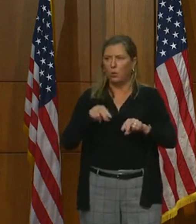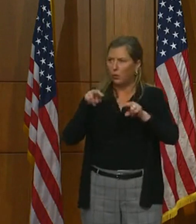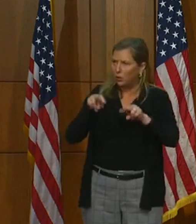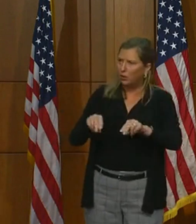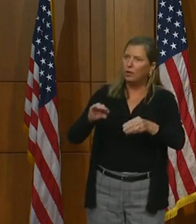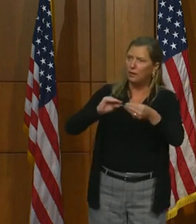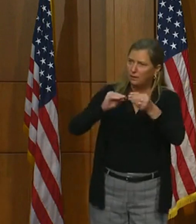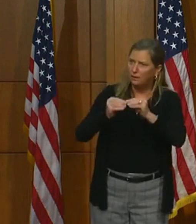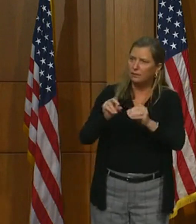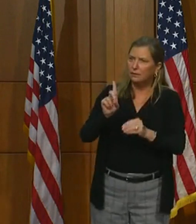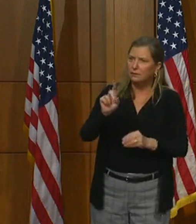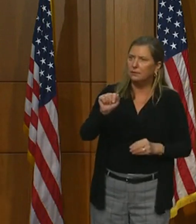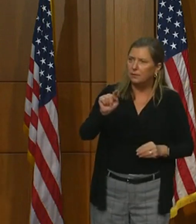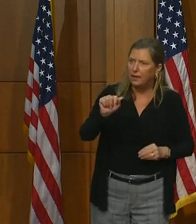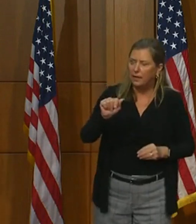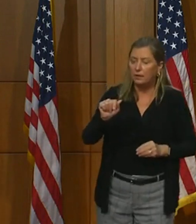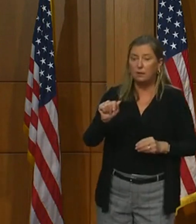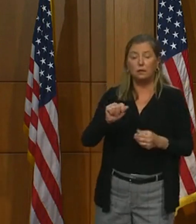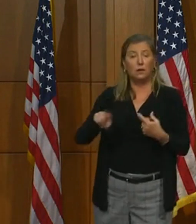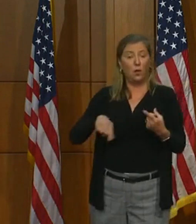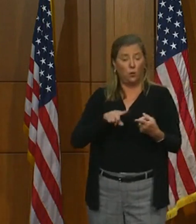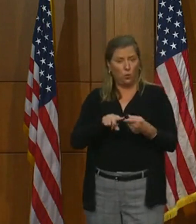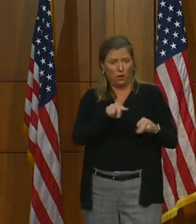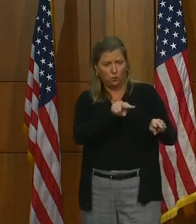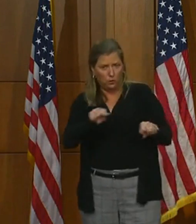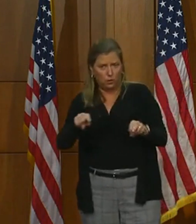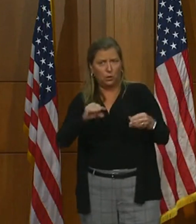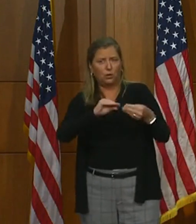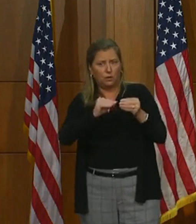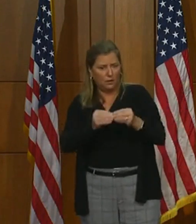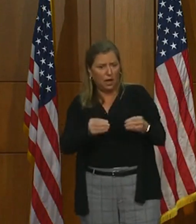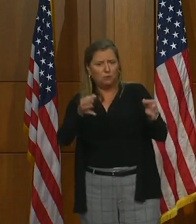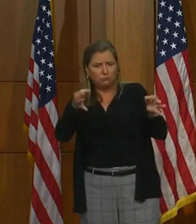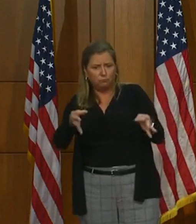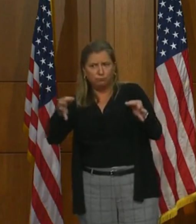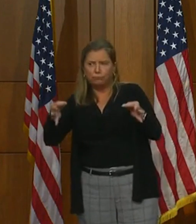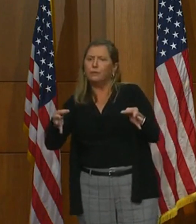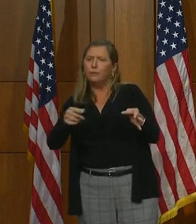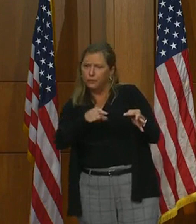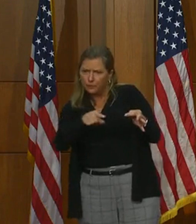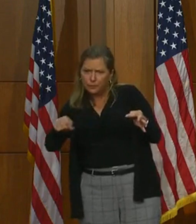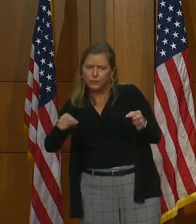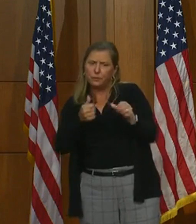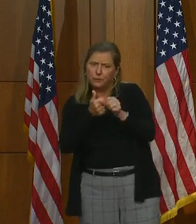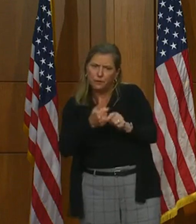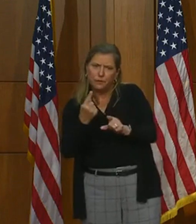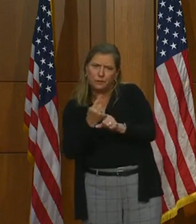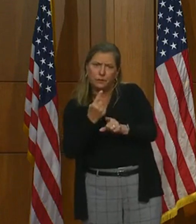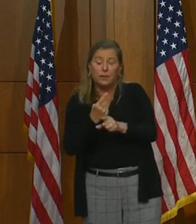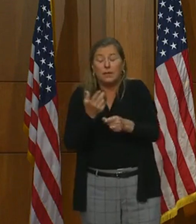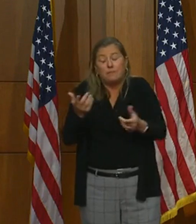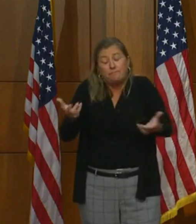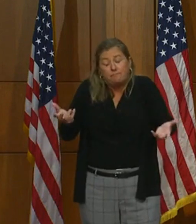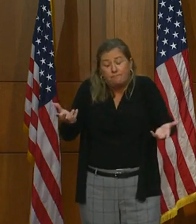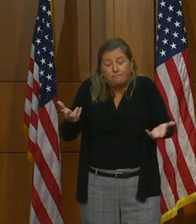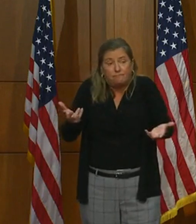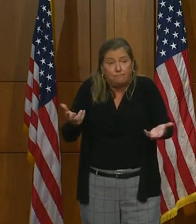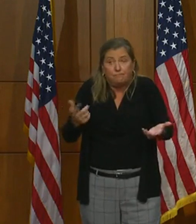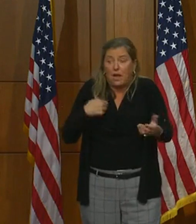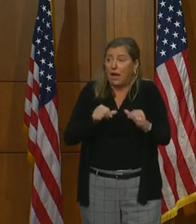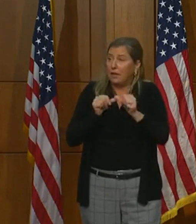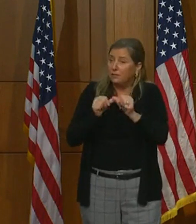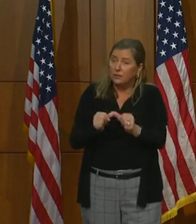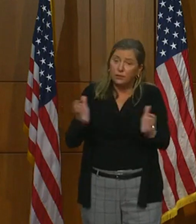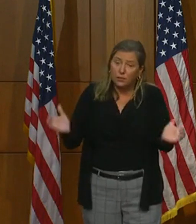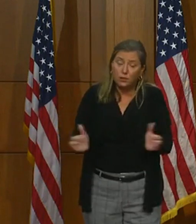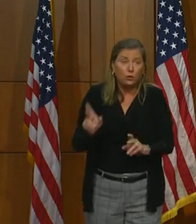As we make decisions, we make those decisions by the data that we have. And I would just continue